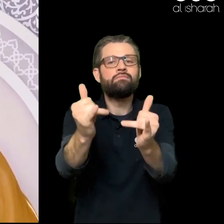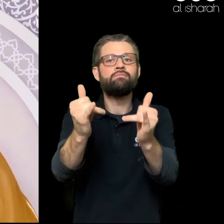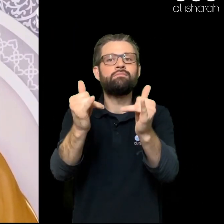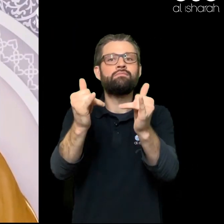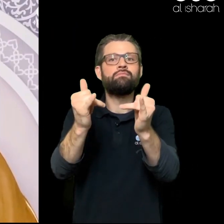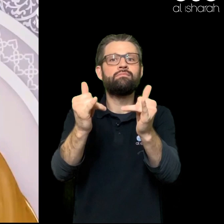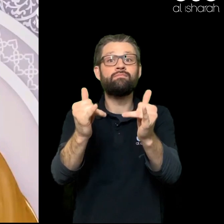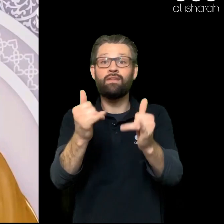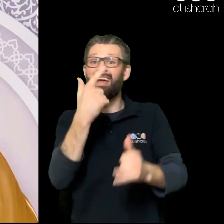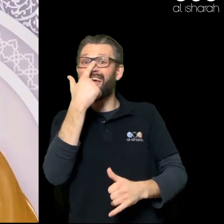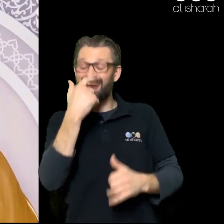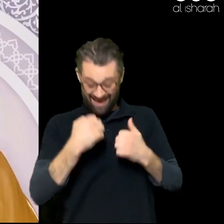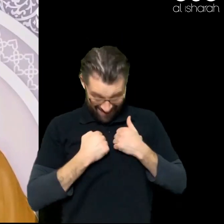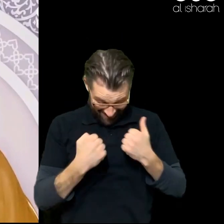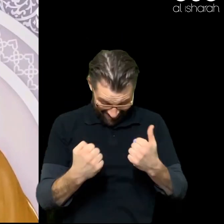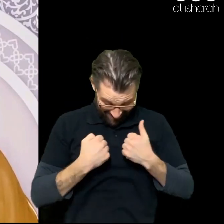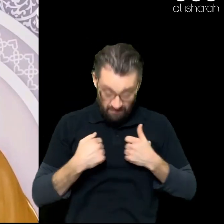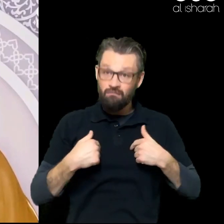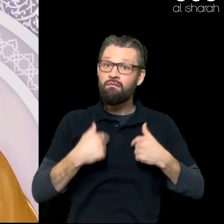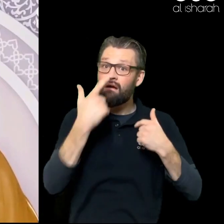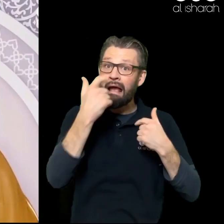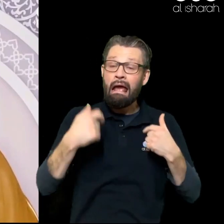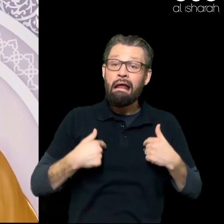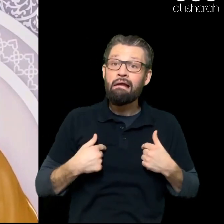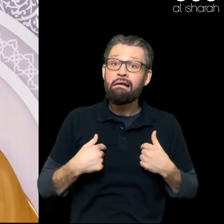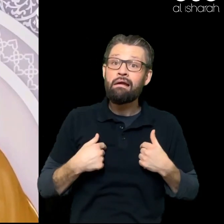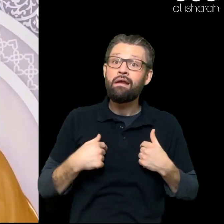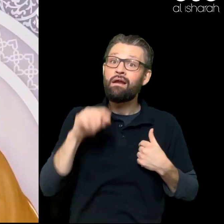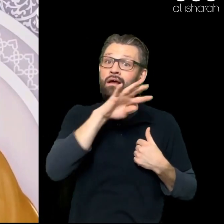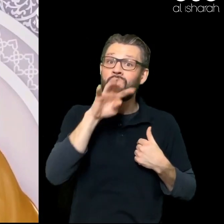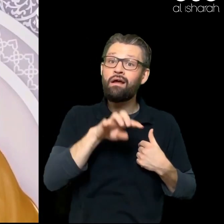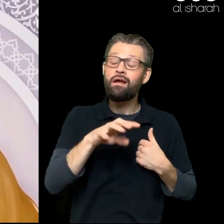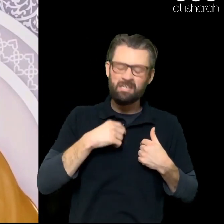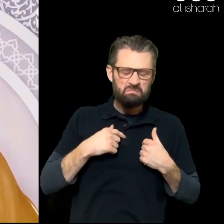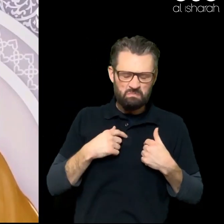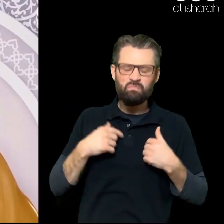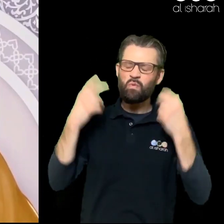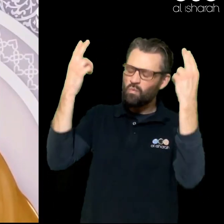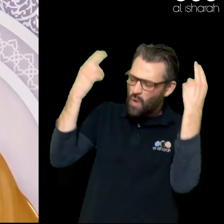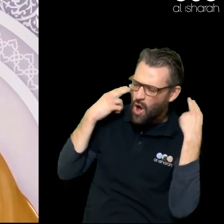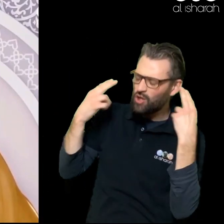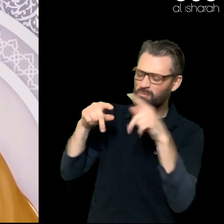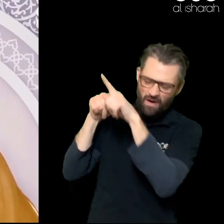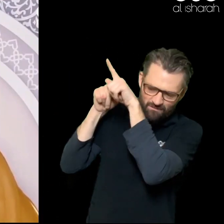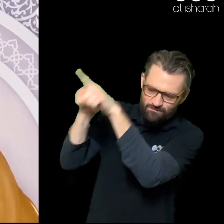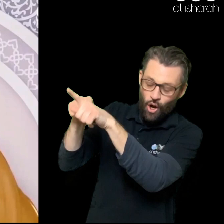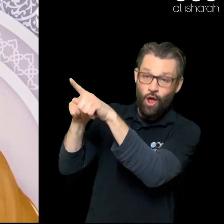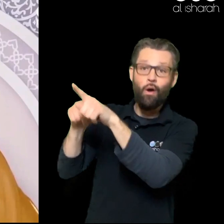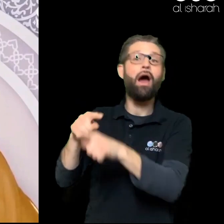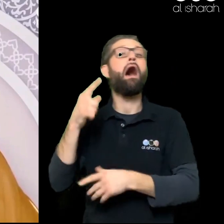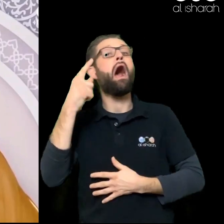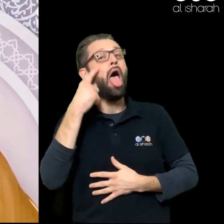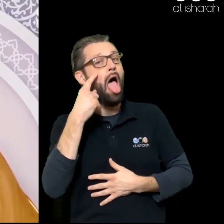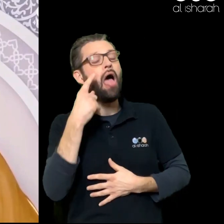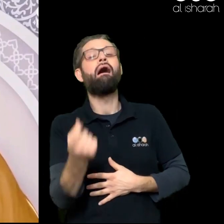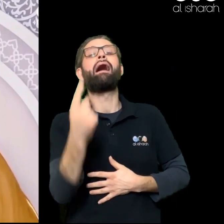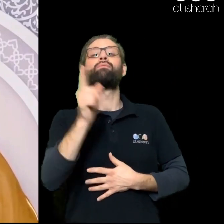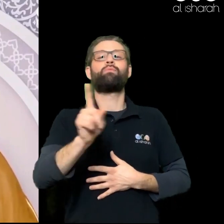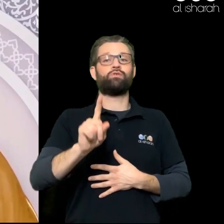its meaning That is a powerful remembrance of Allah We put it into practice That is even more powerful What's the point of